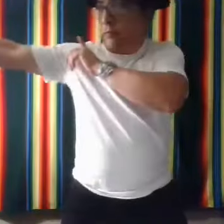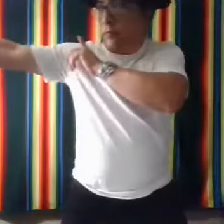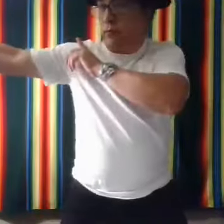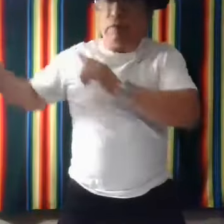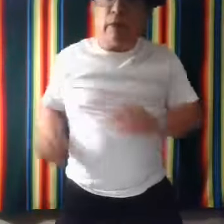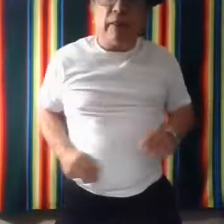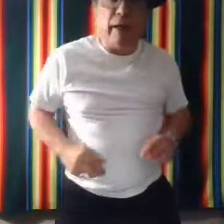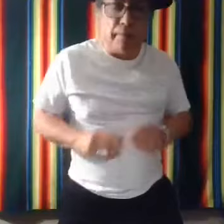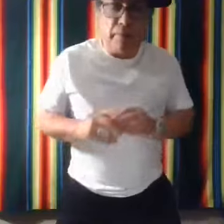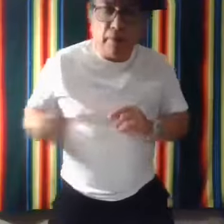Like that.